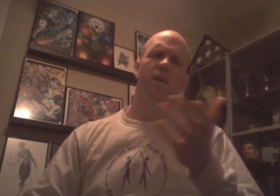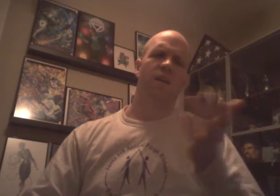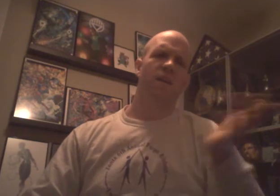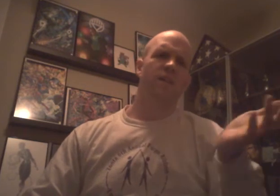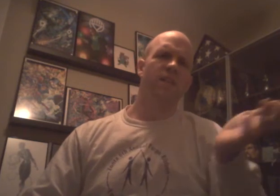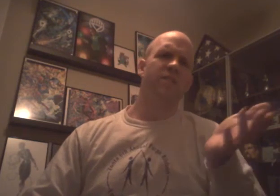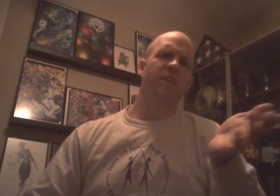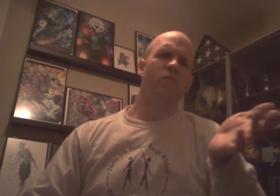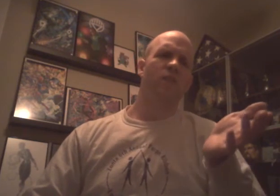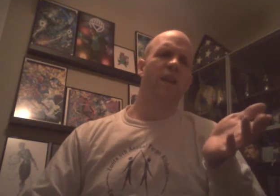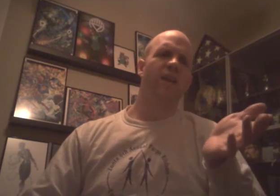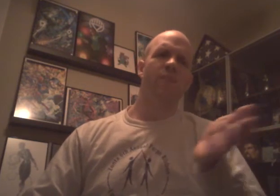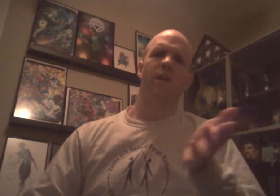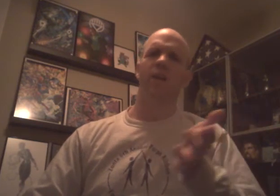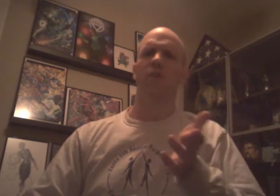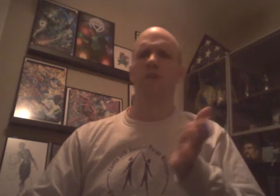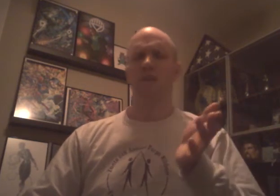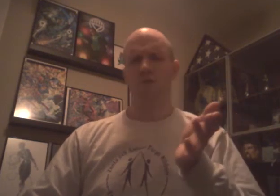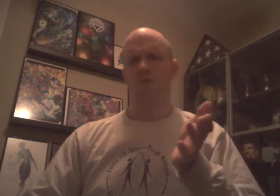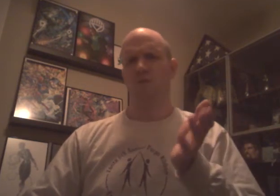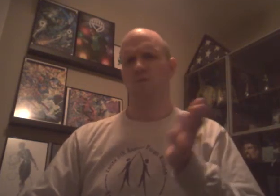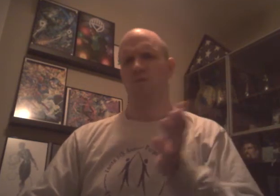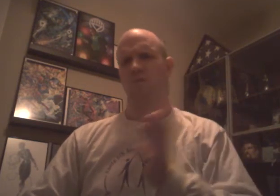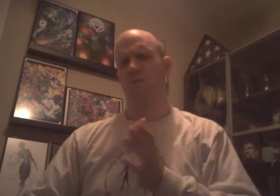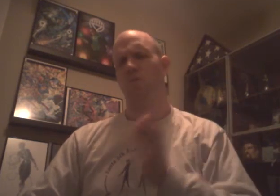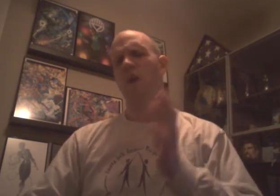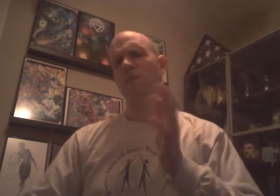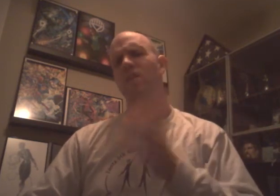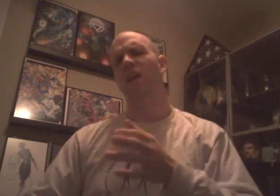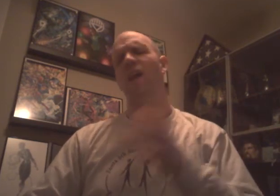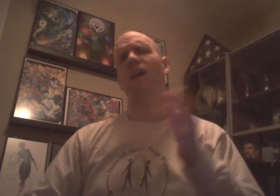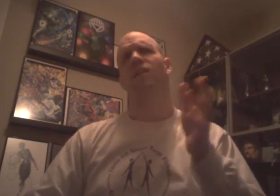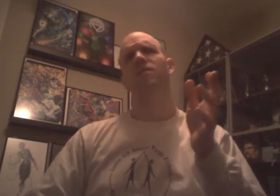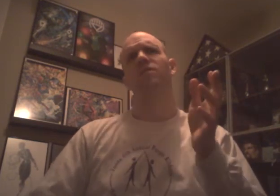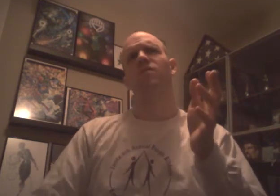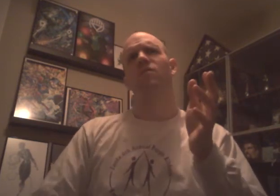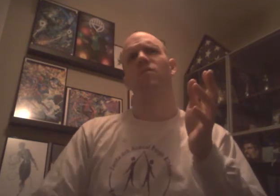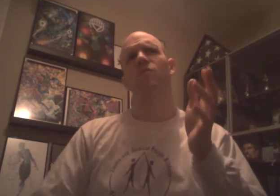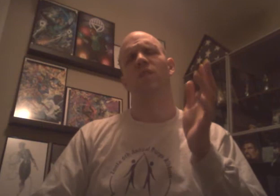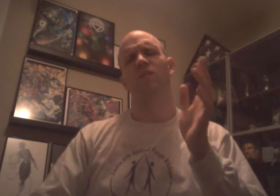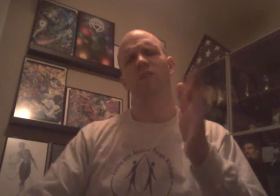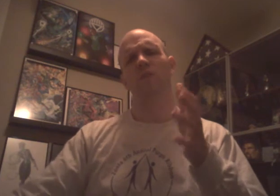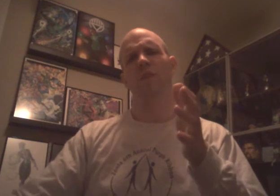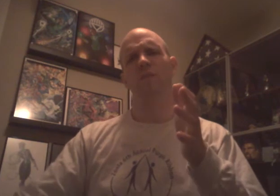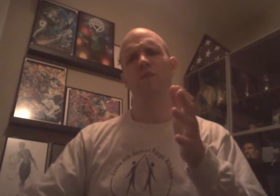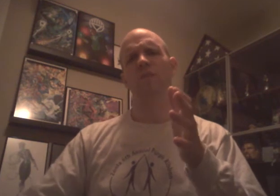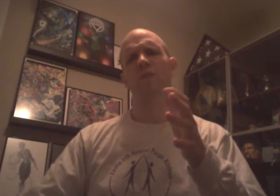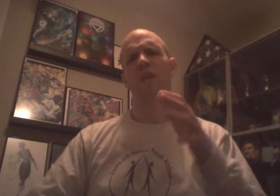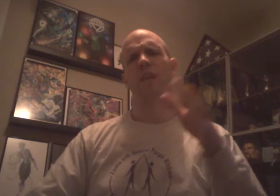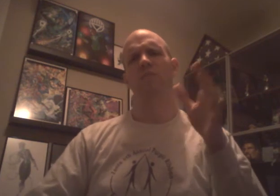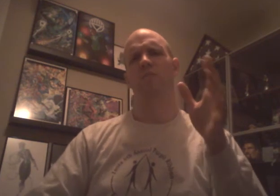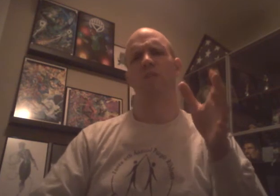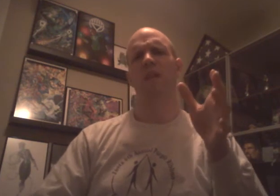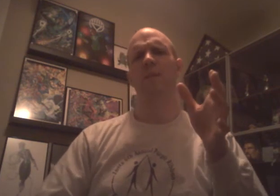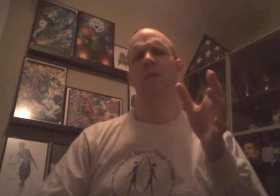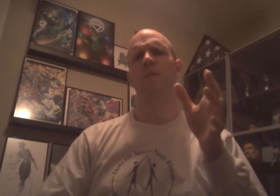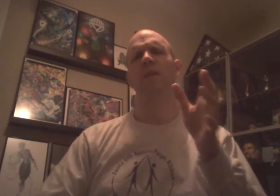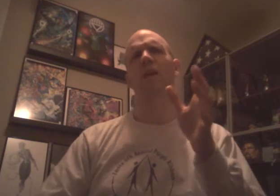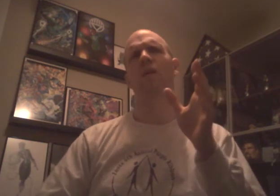And then Daniel Bryan got pedigreed. So Raw began with CM Punk music playing, Paul Heyman coming down.